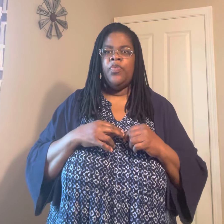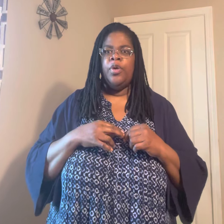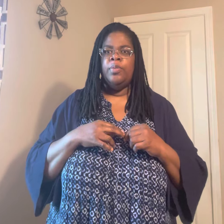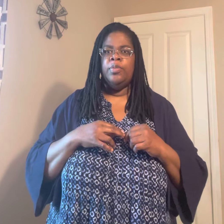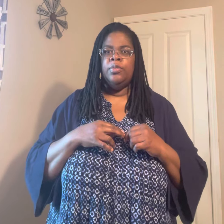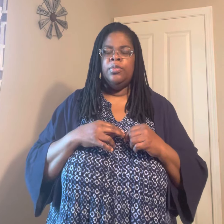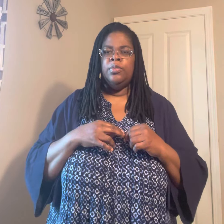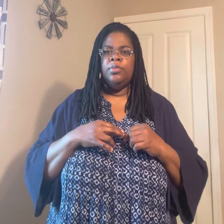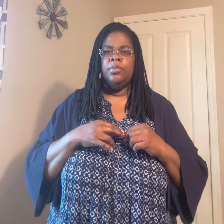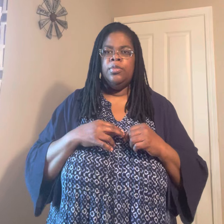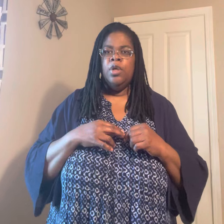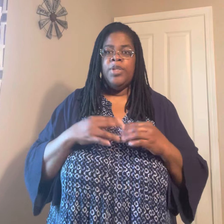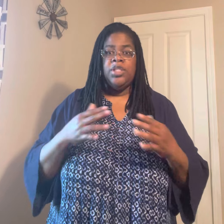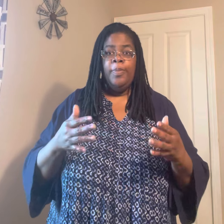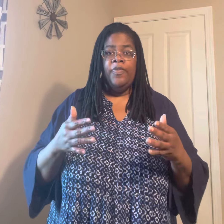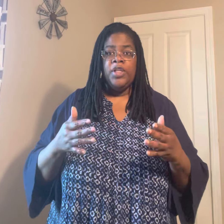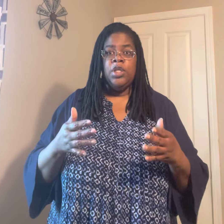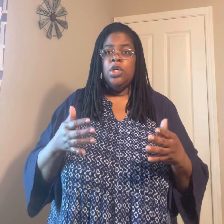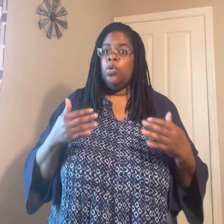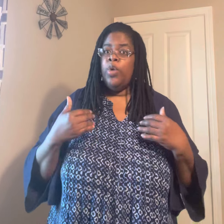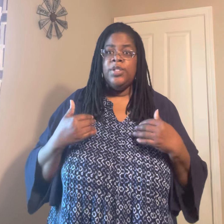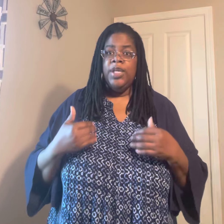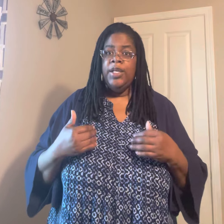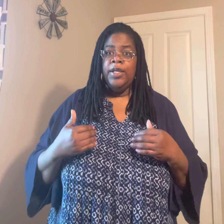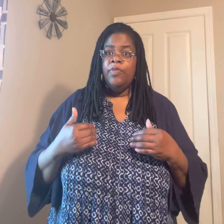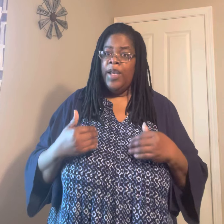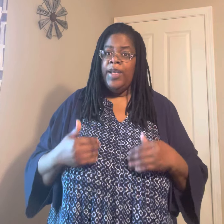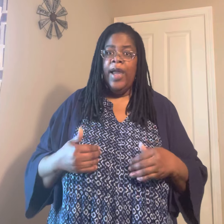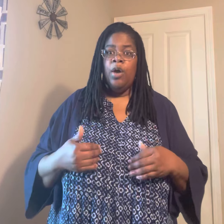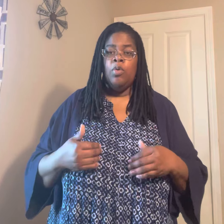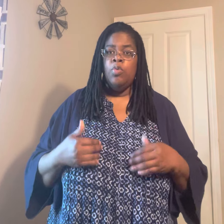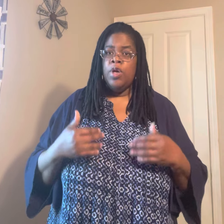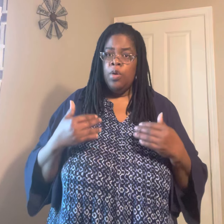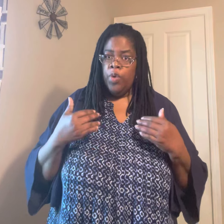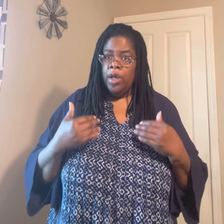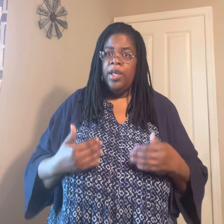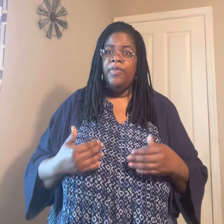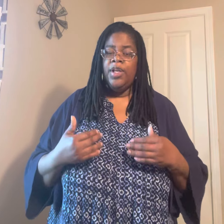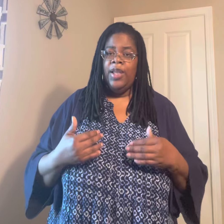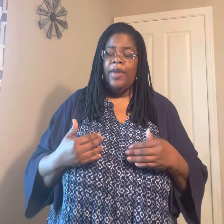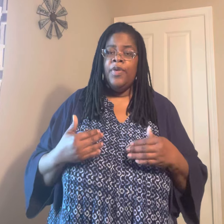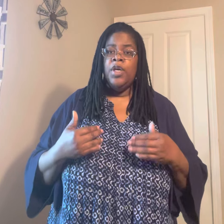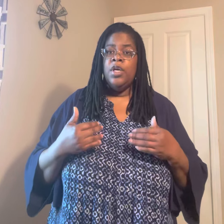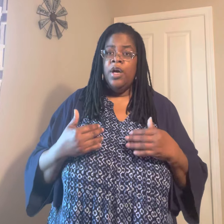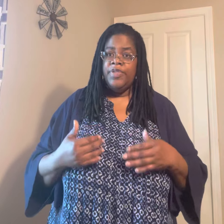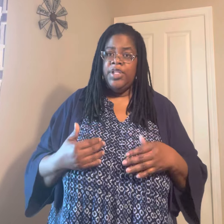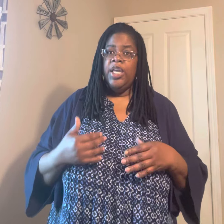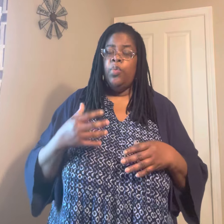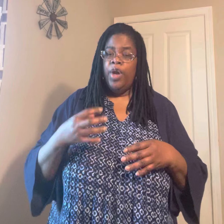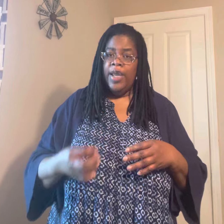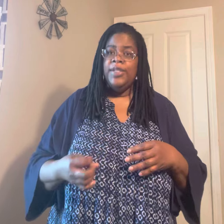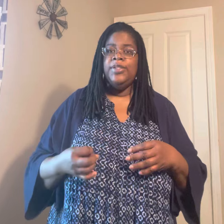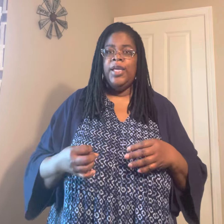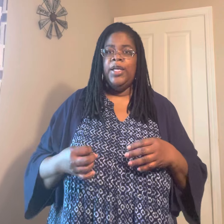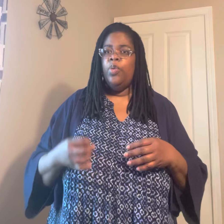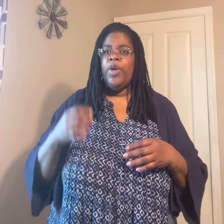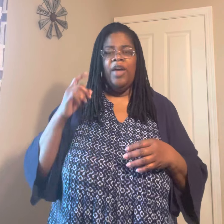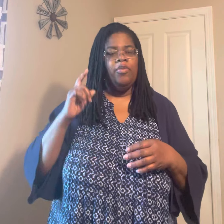from. But some of us, we're sinning right now. We are living a life of sin. We're in sin. And we haven't